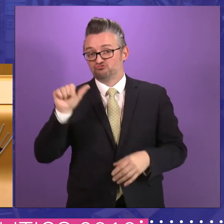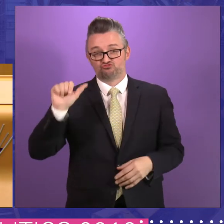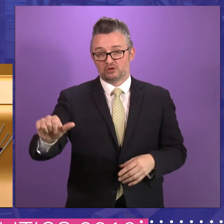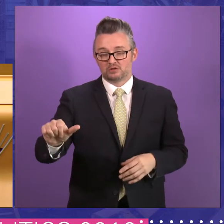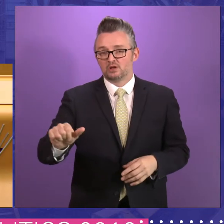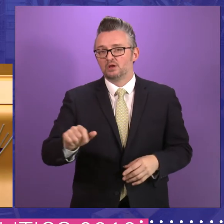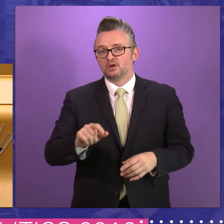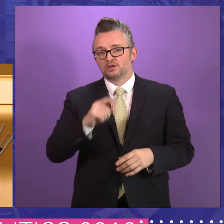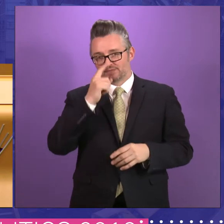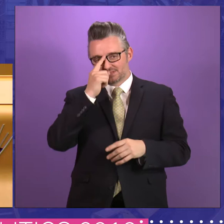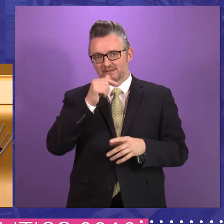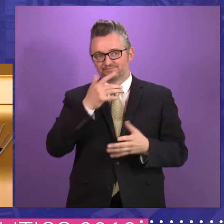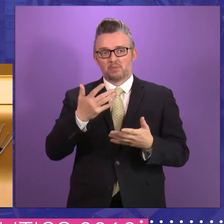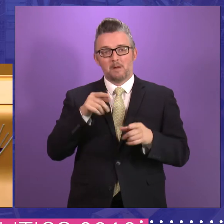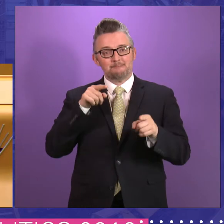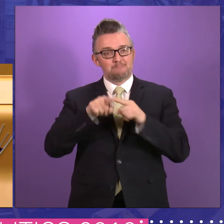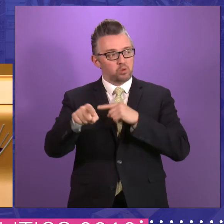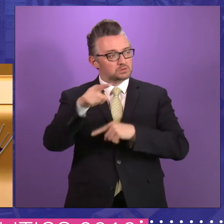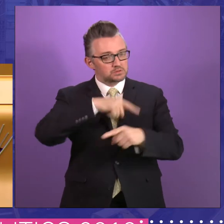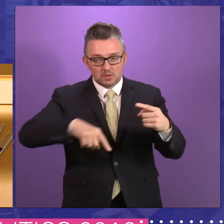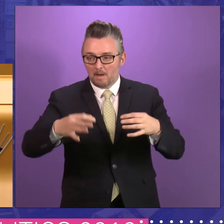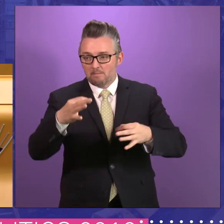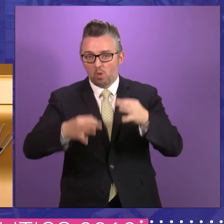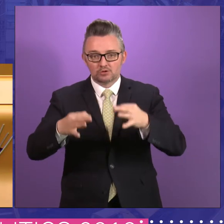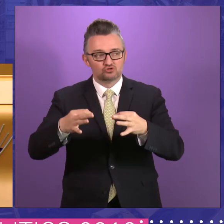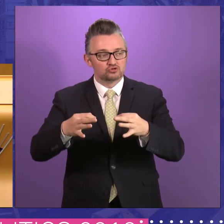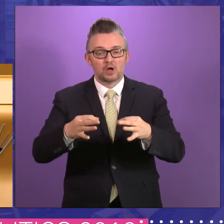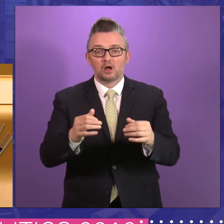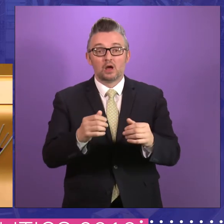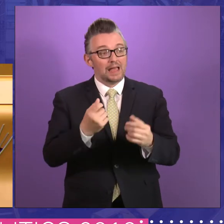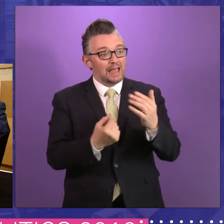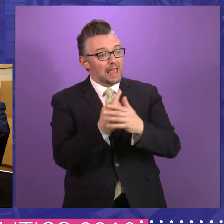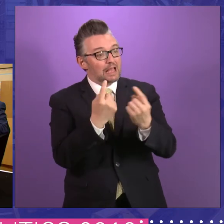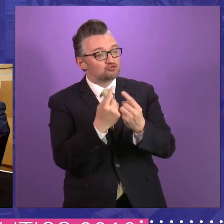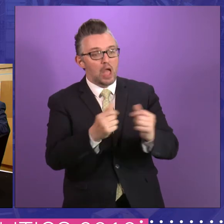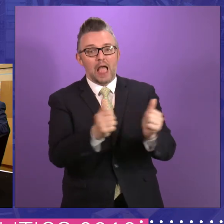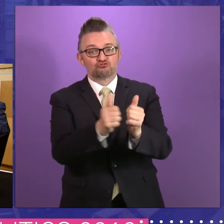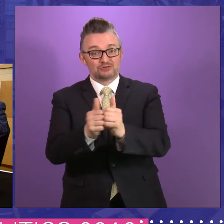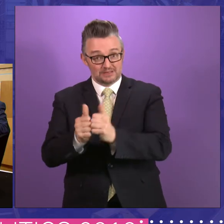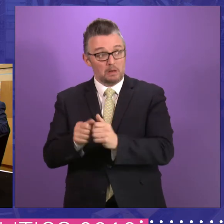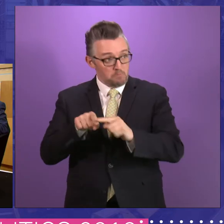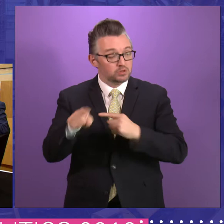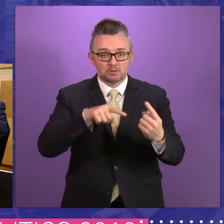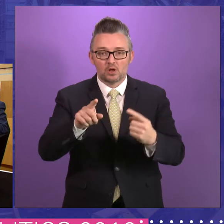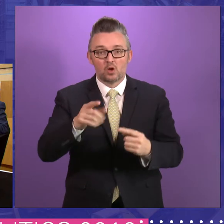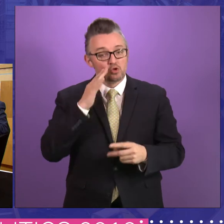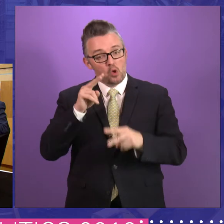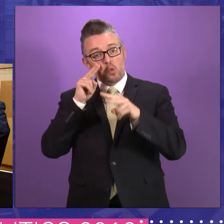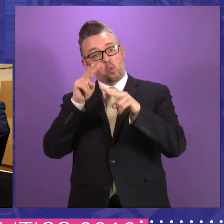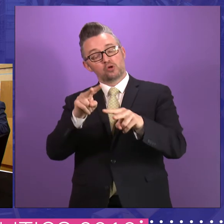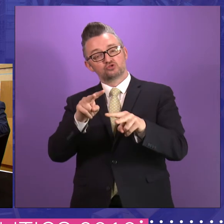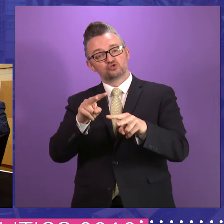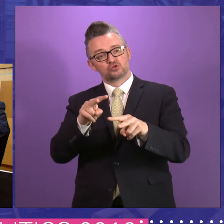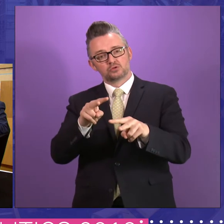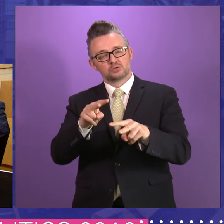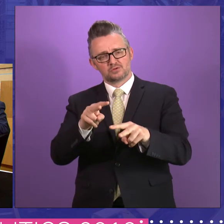of you, or not you now, but you know, most of the politicians agree on most of the issues. But you wouldn't believe that when you watch what goes on